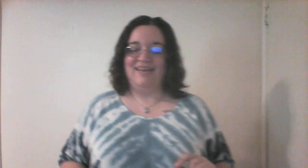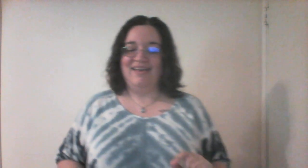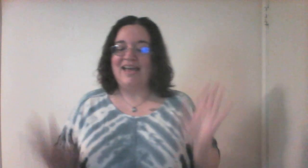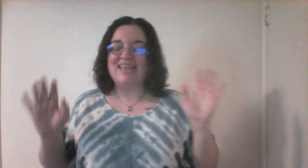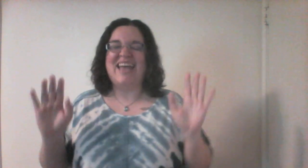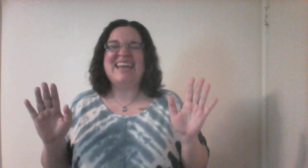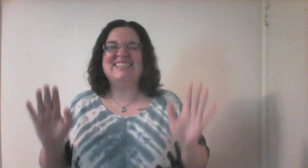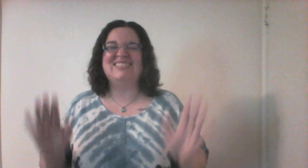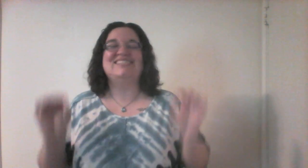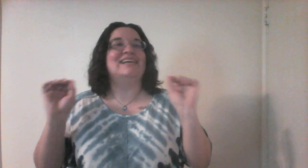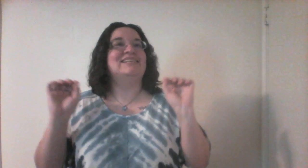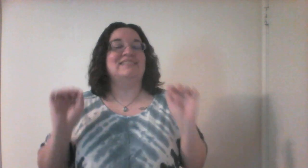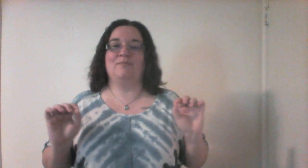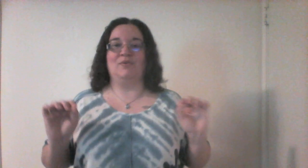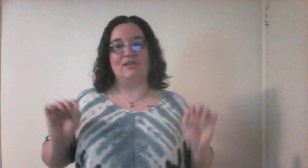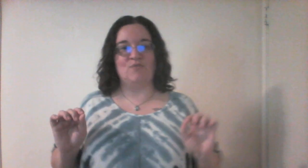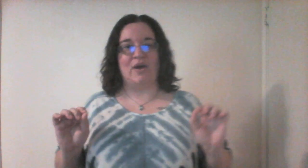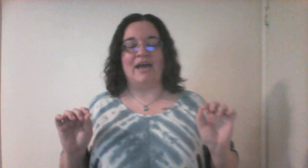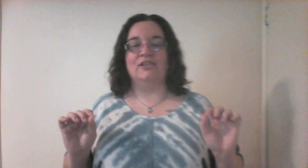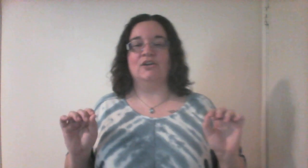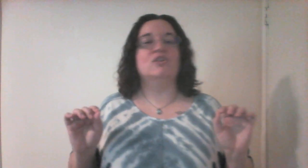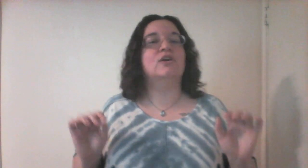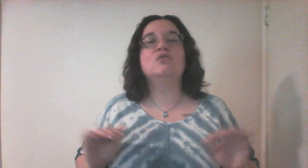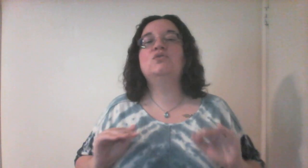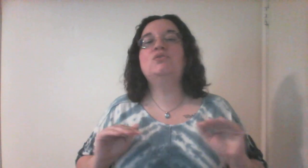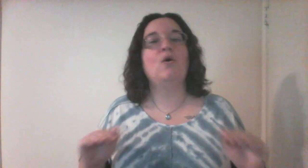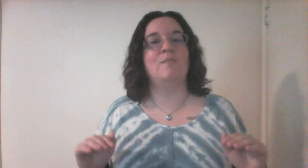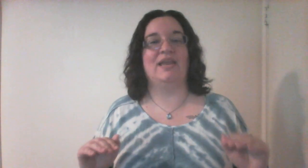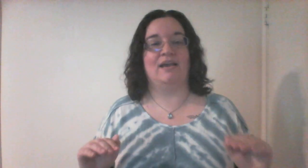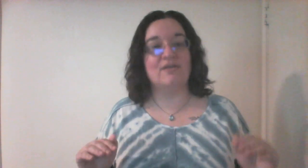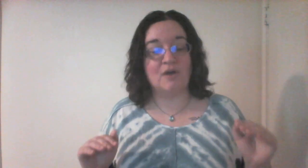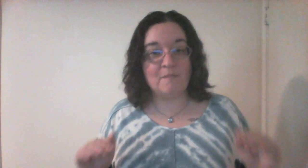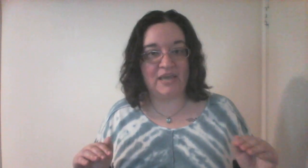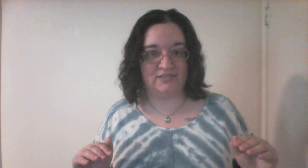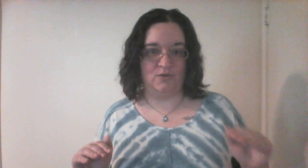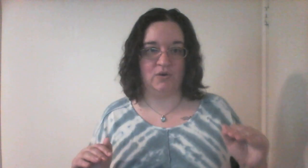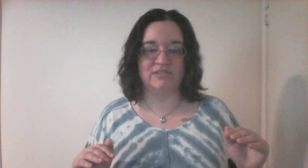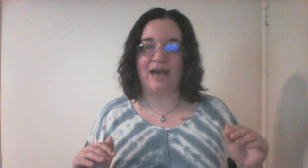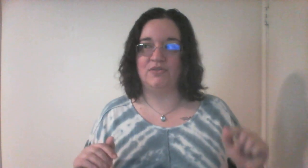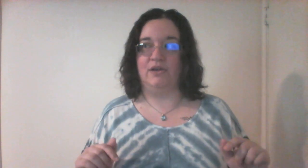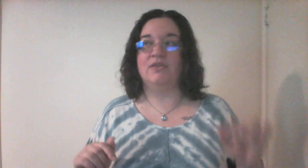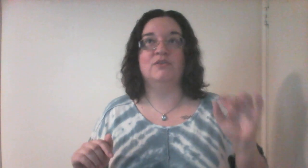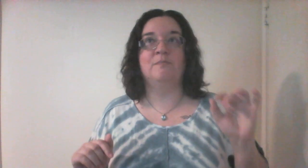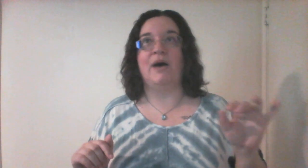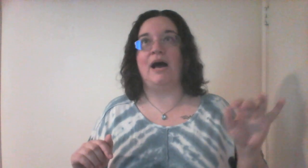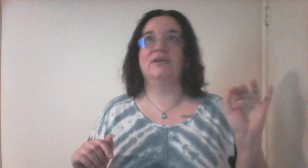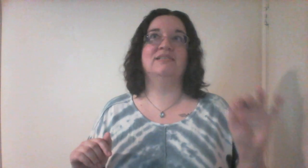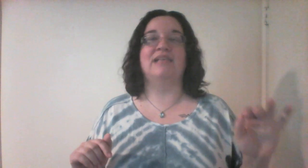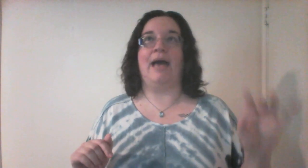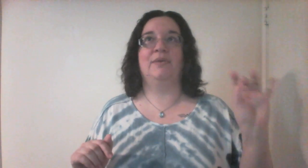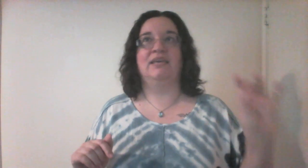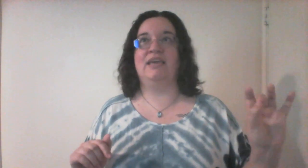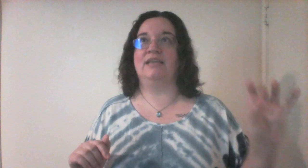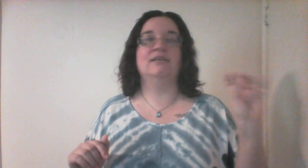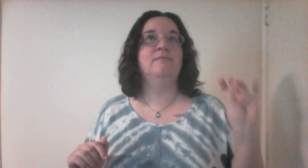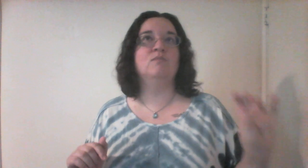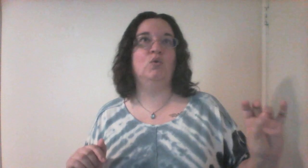And that is just a sample of what I learned. There are so many other amazing words out there. There's bop, slap, yeet, mood,